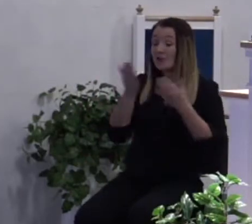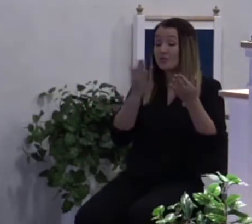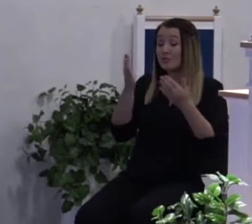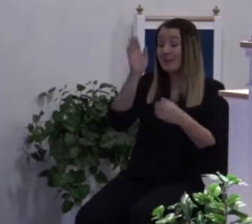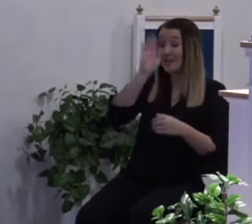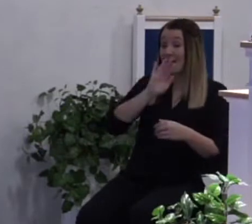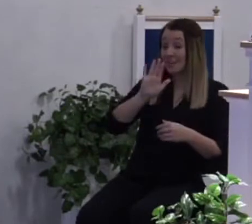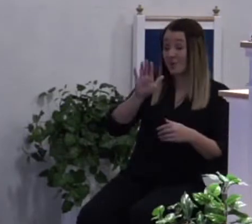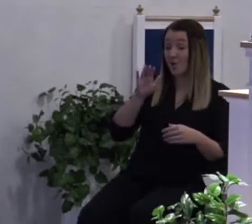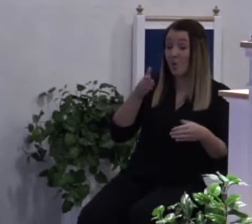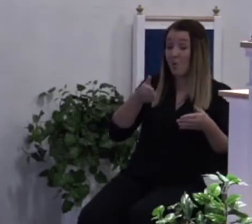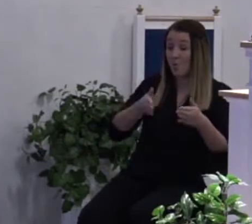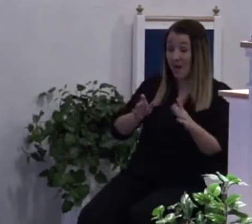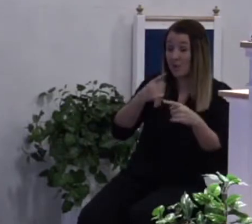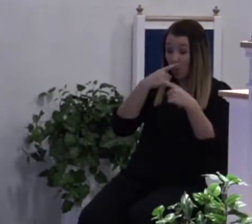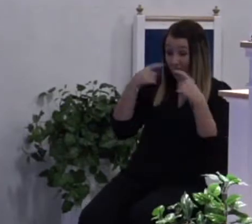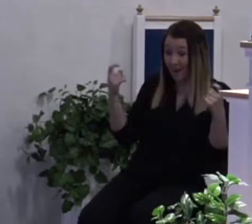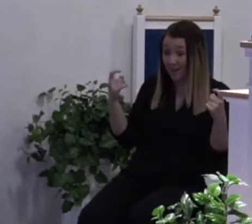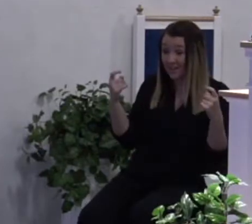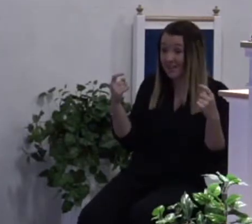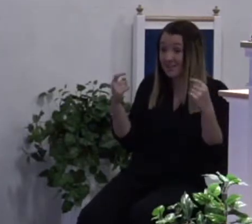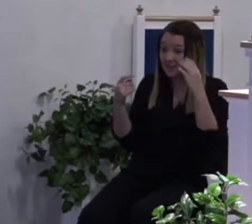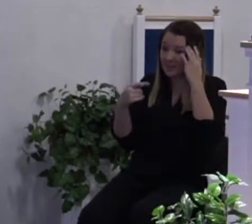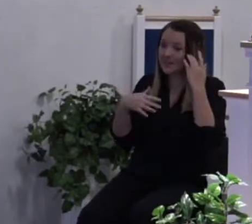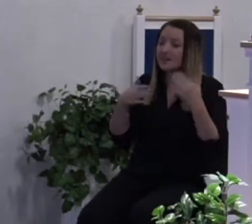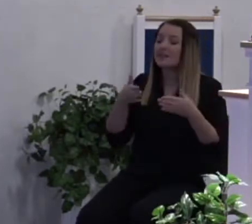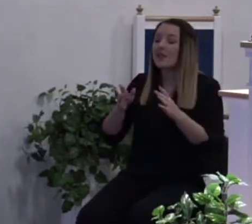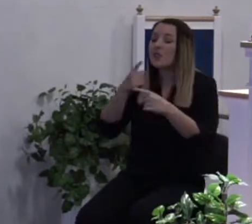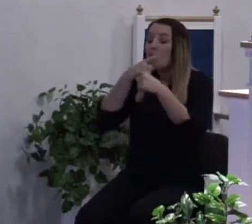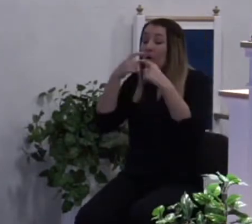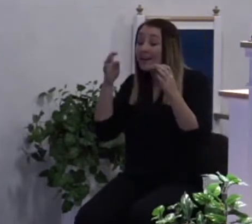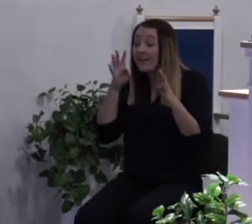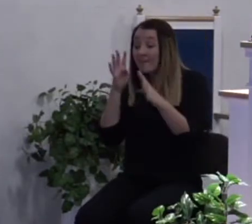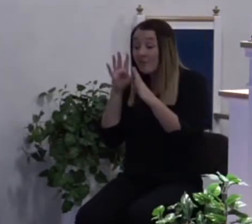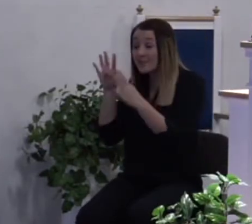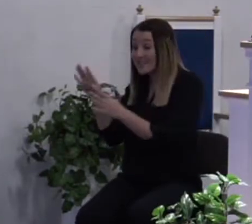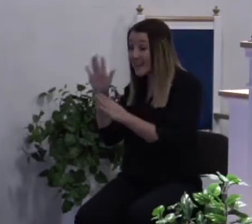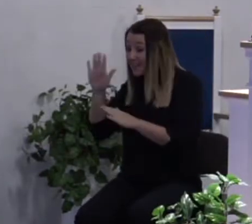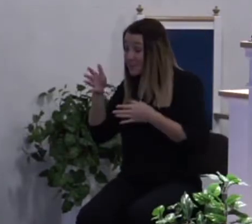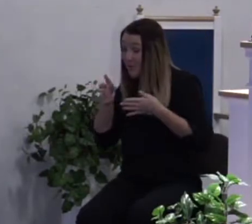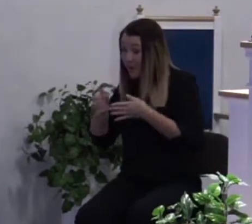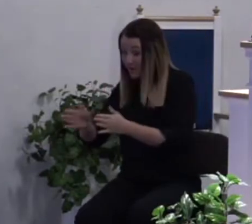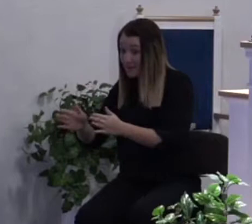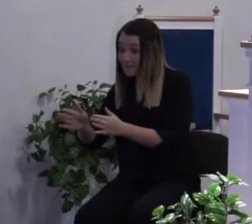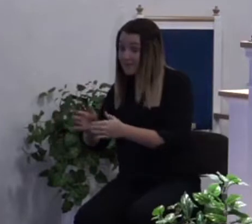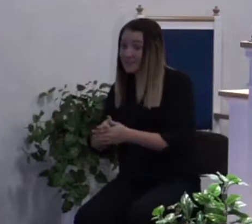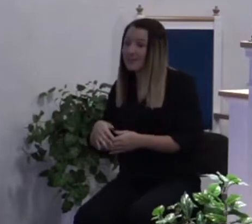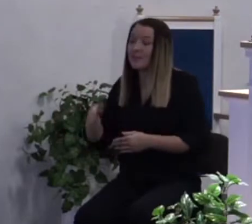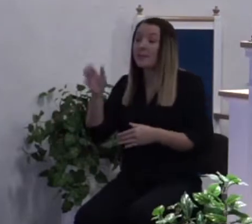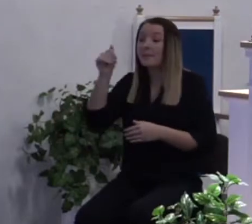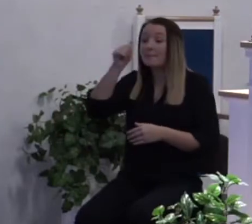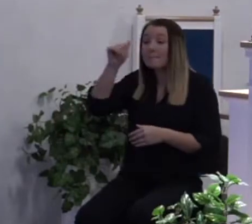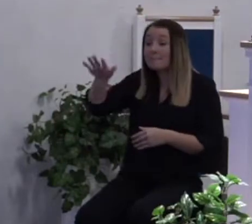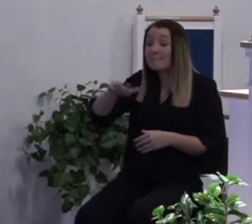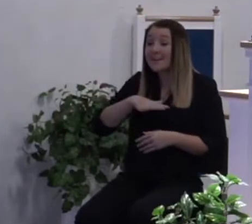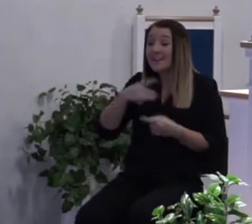wicked. Let the wicked forsake his way. Let the man that's in sin stop